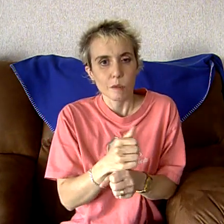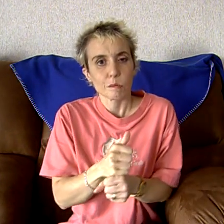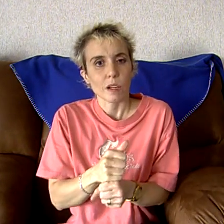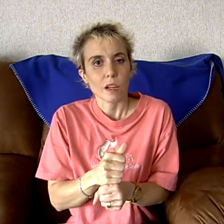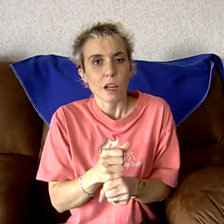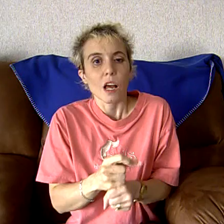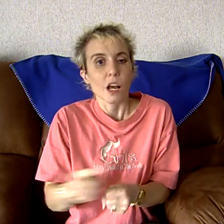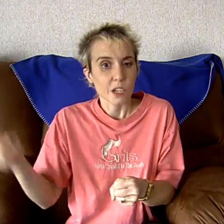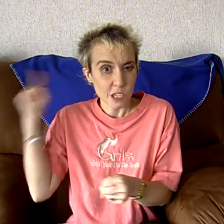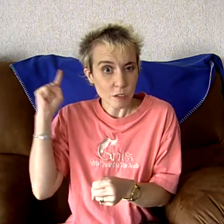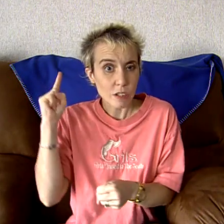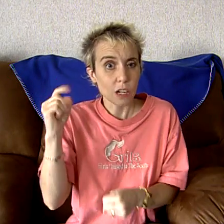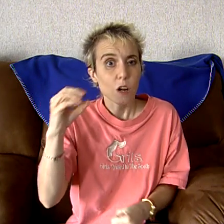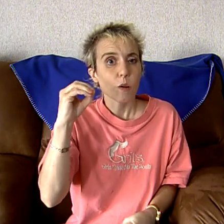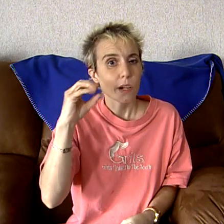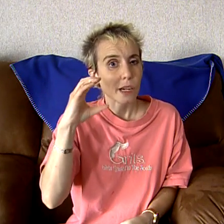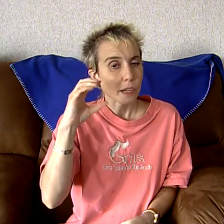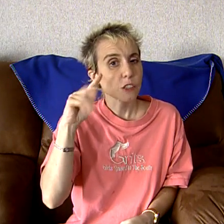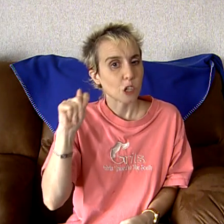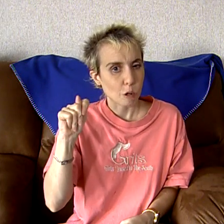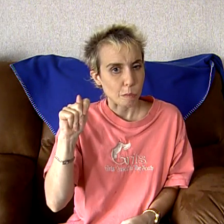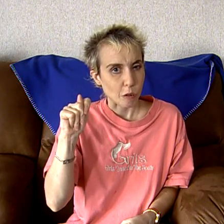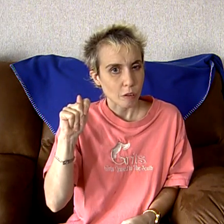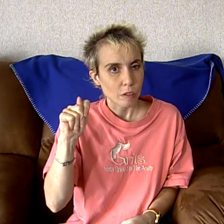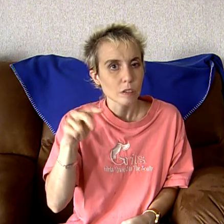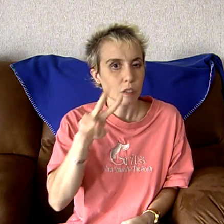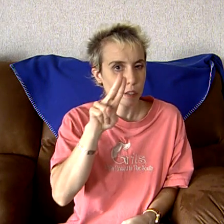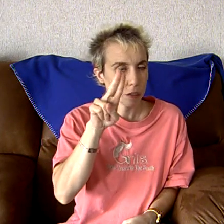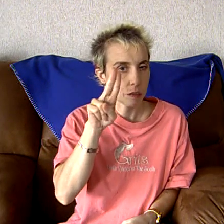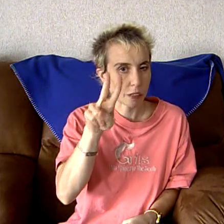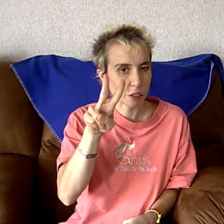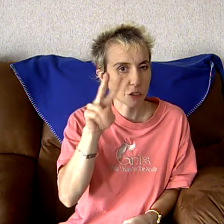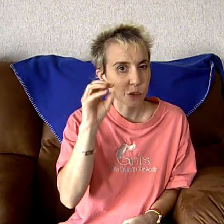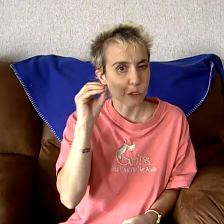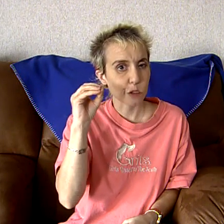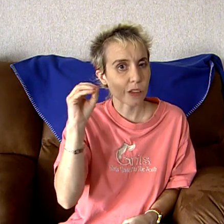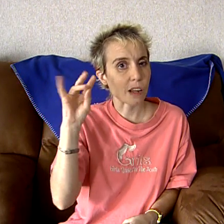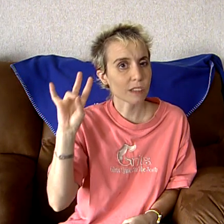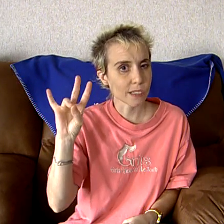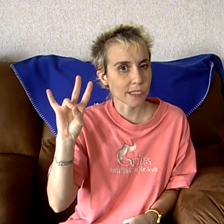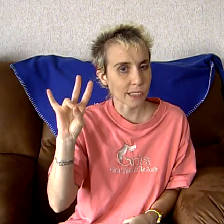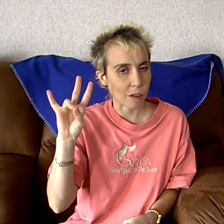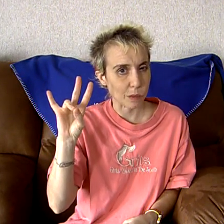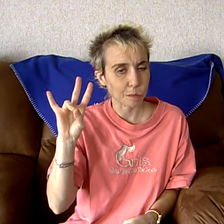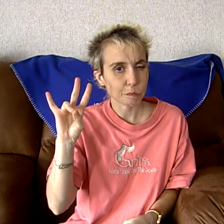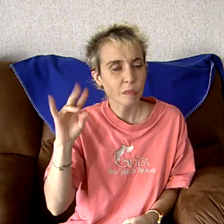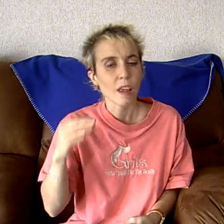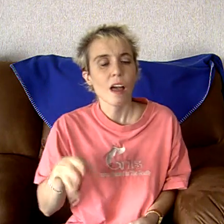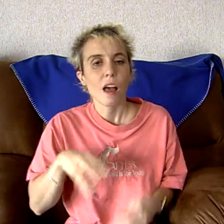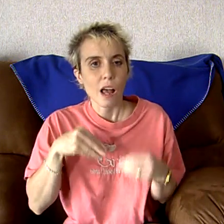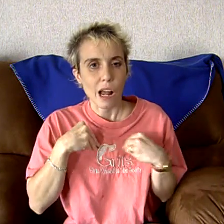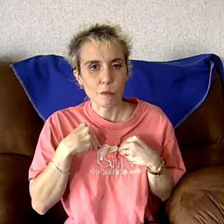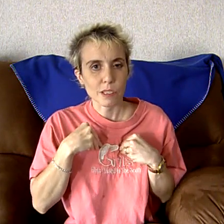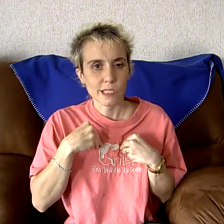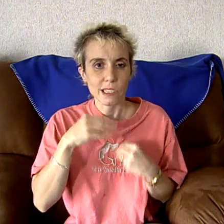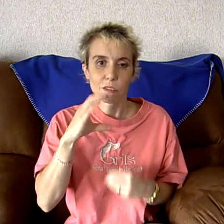A year ago in October, that's 2007, I received